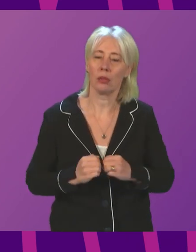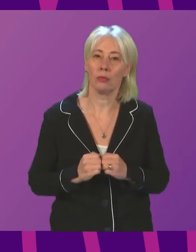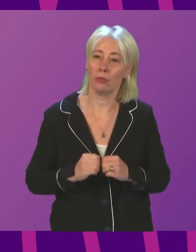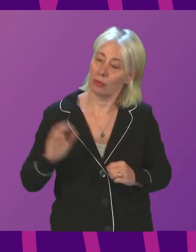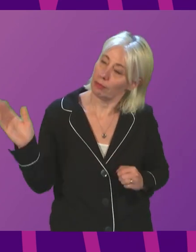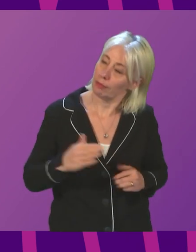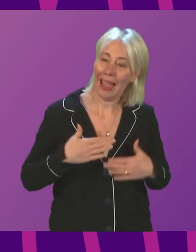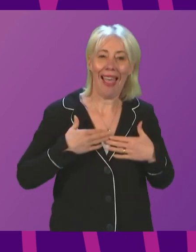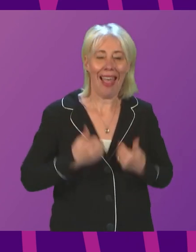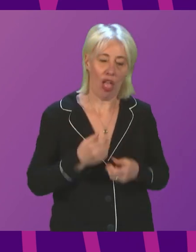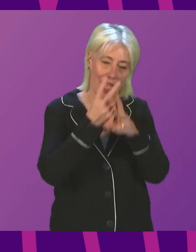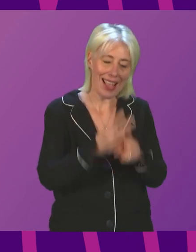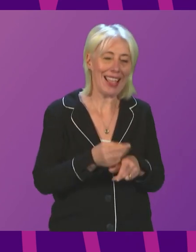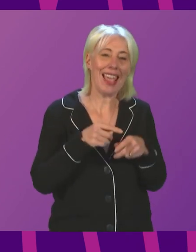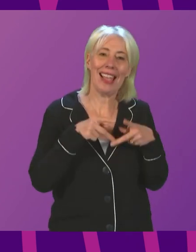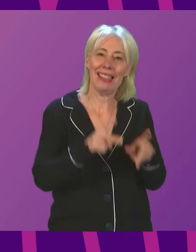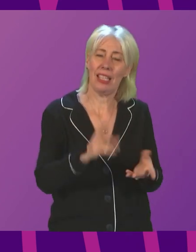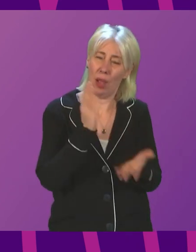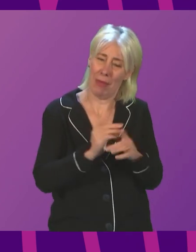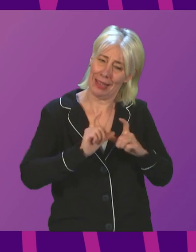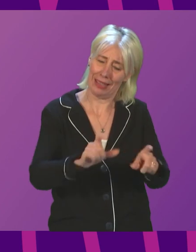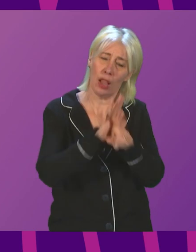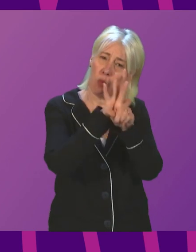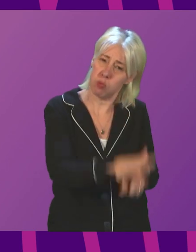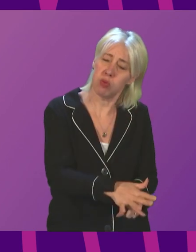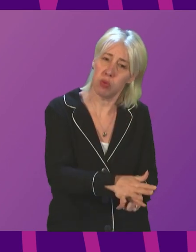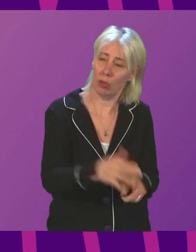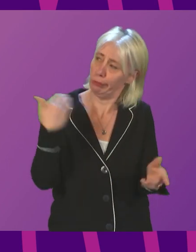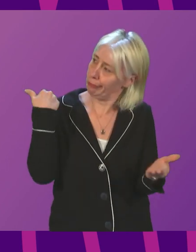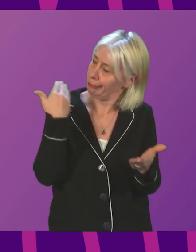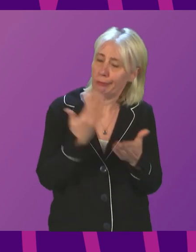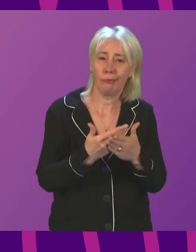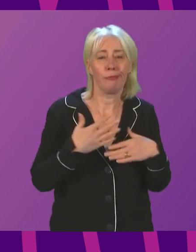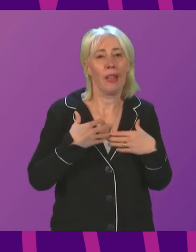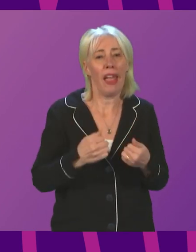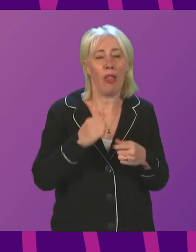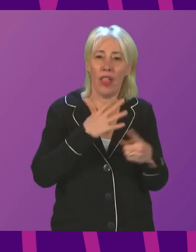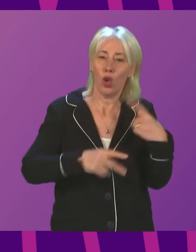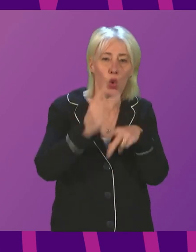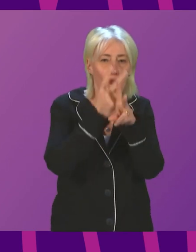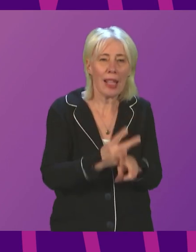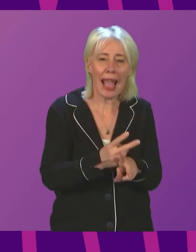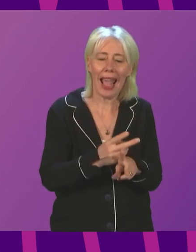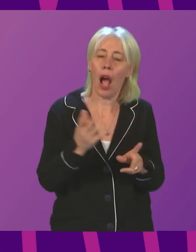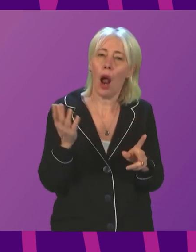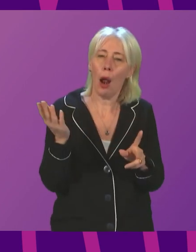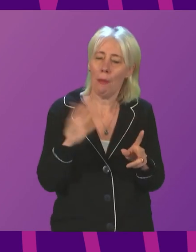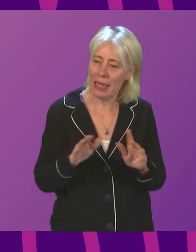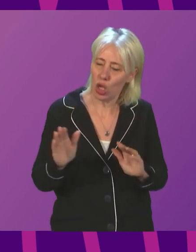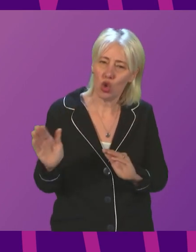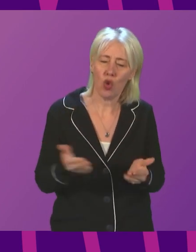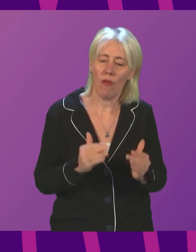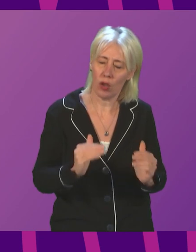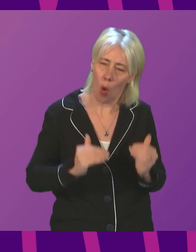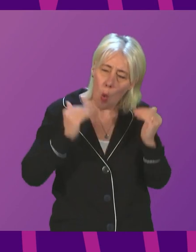health and care system remains under considerable pressure. For many months, our health and social care services have been dealing with levels of demand